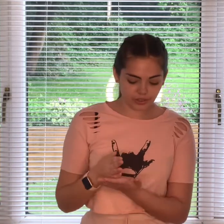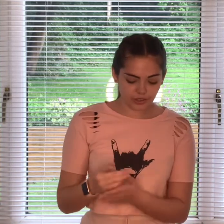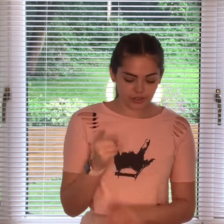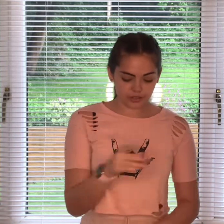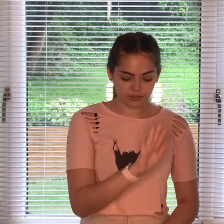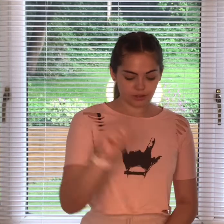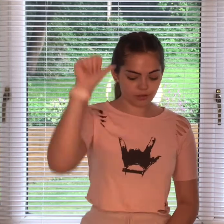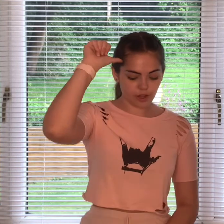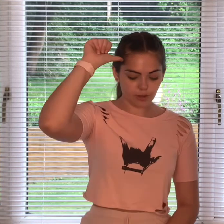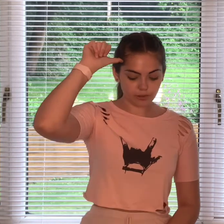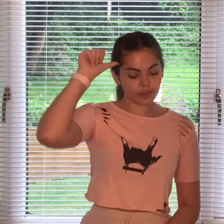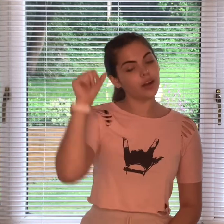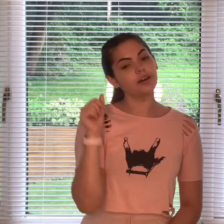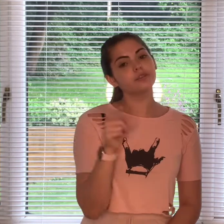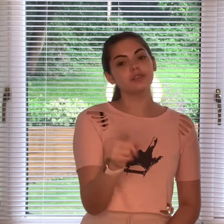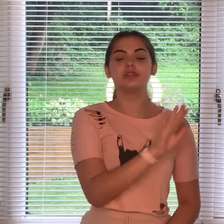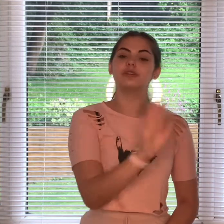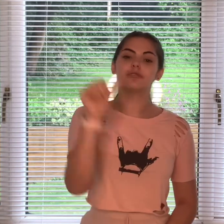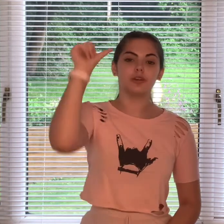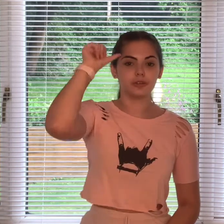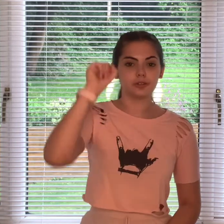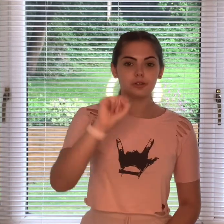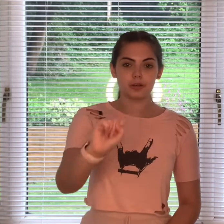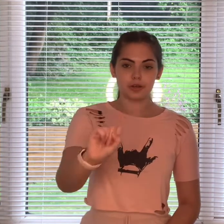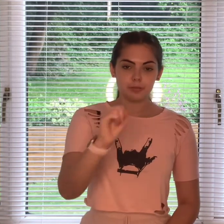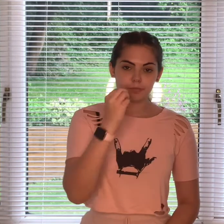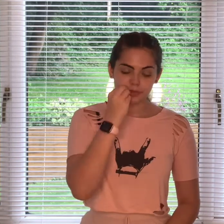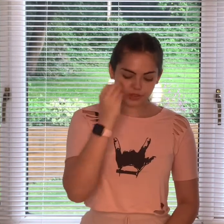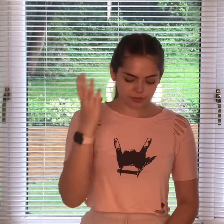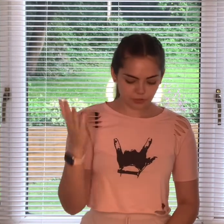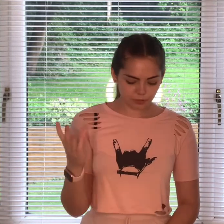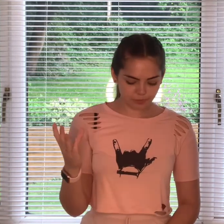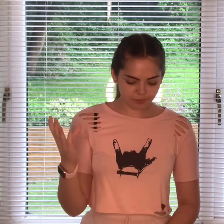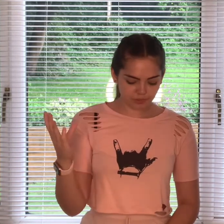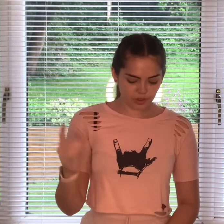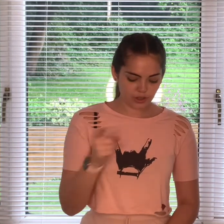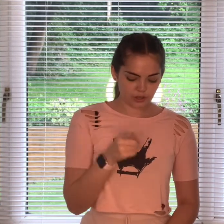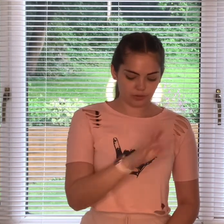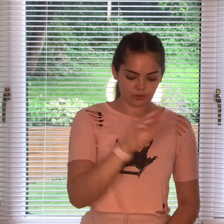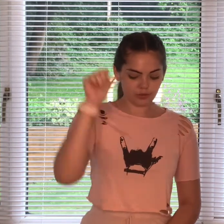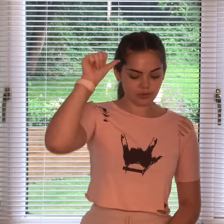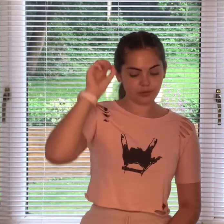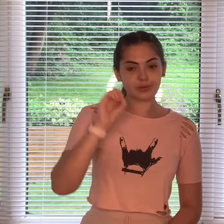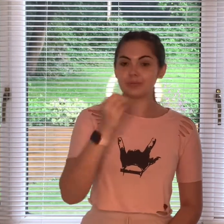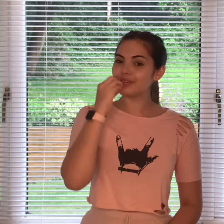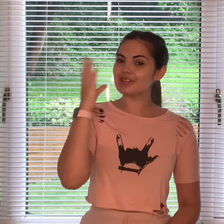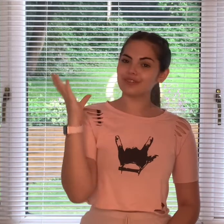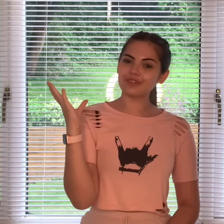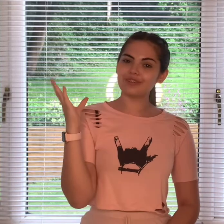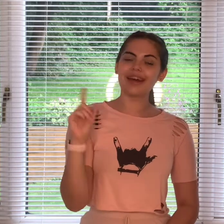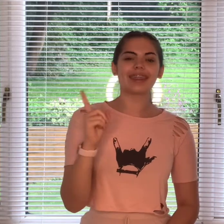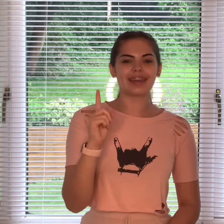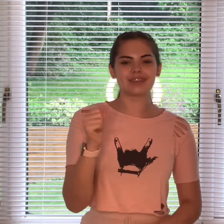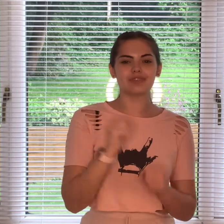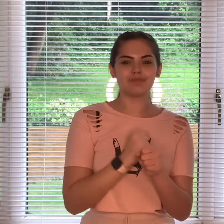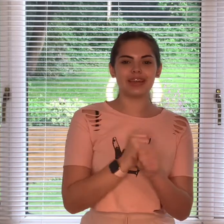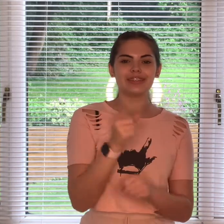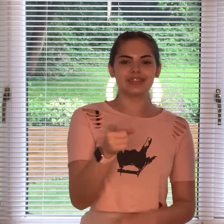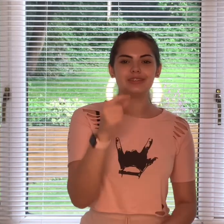you don't know uh oh you don't know you're beautiful you don't know you're beautiful that's what makes you